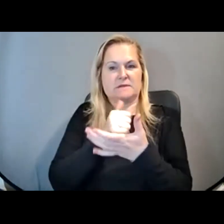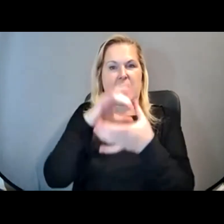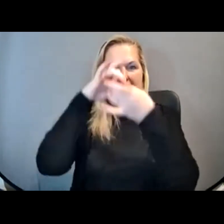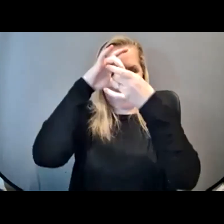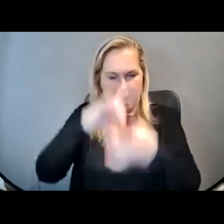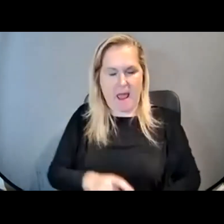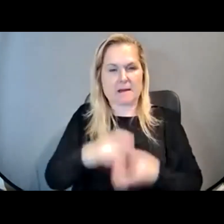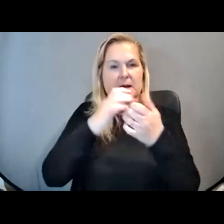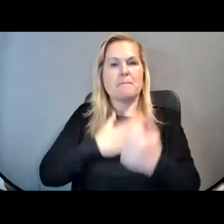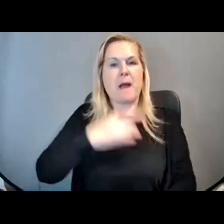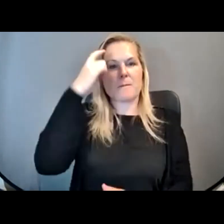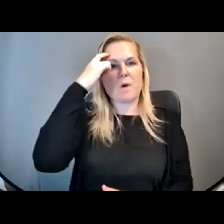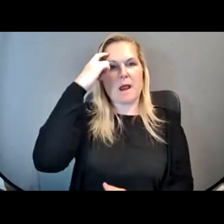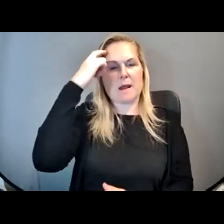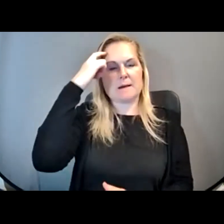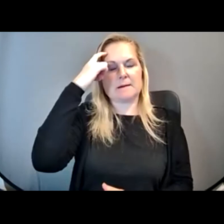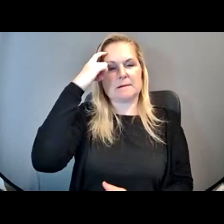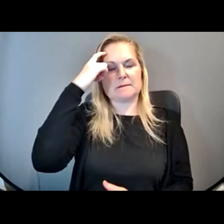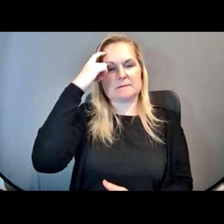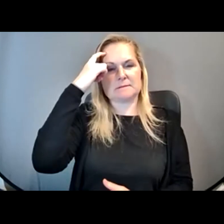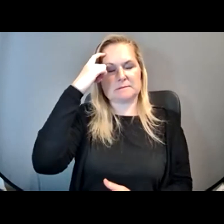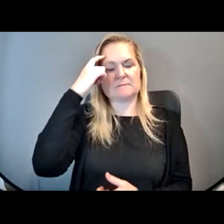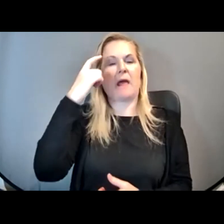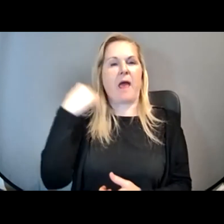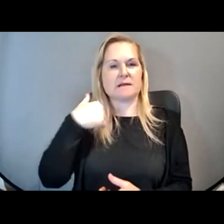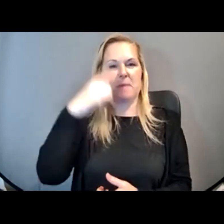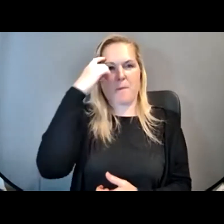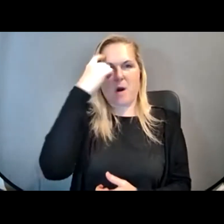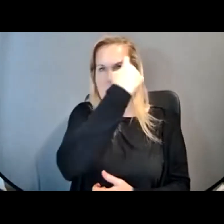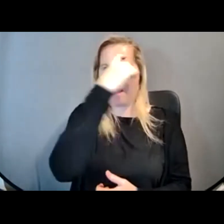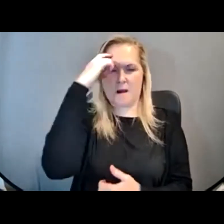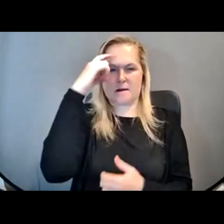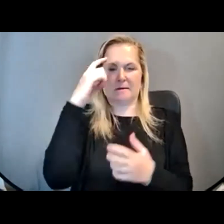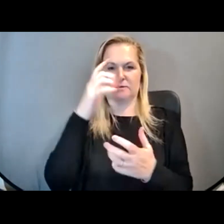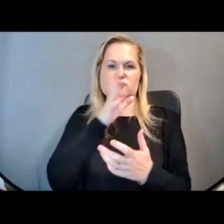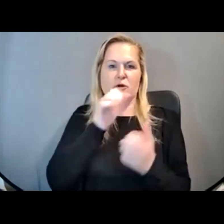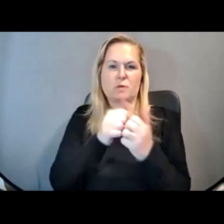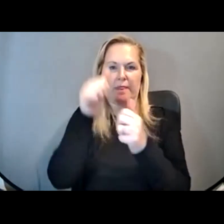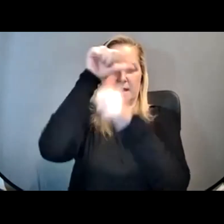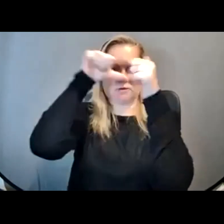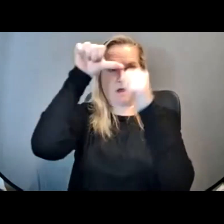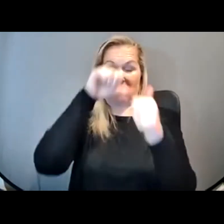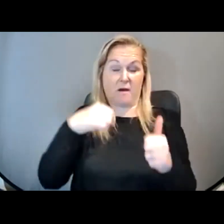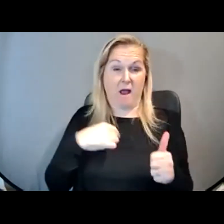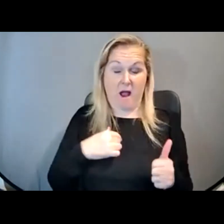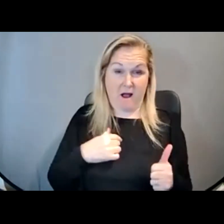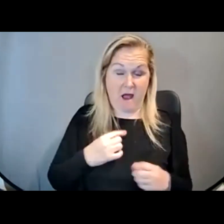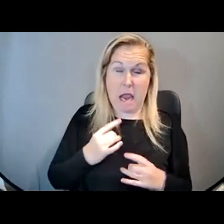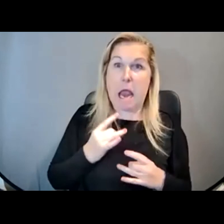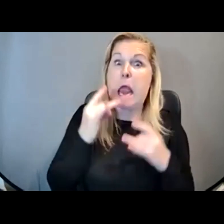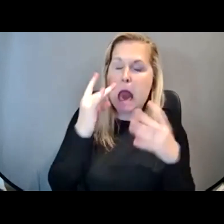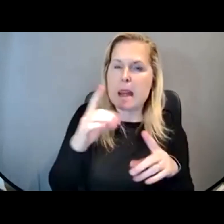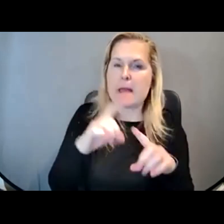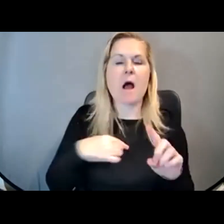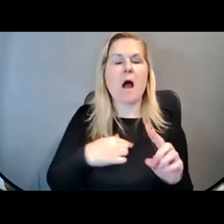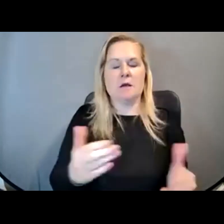different hemispheres of my brain and gets them to talk to each other. I don't do it because I like it. I hate it. But I do it